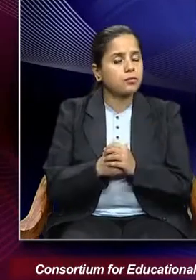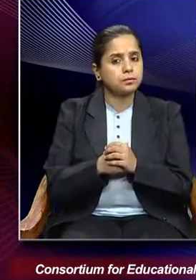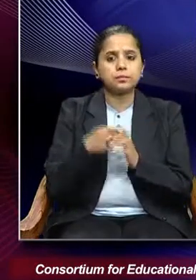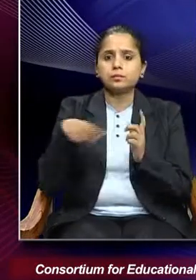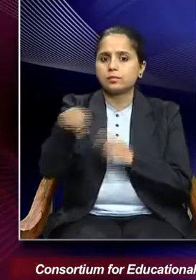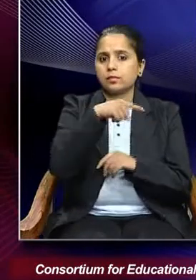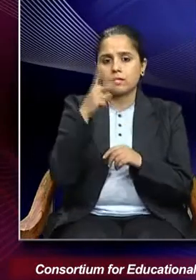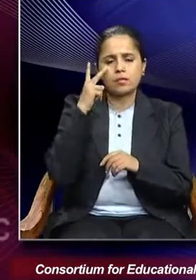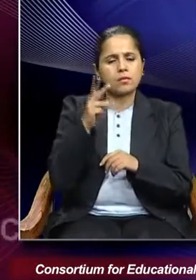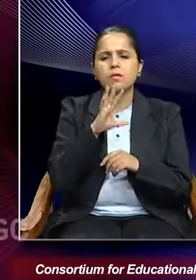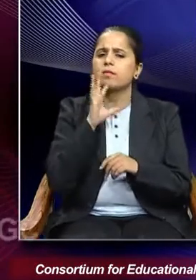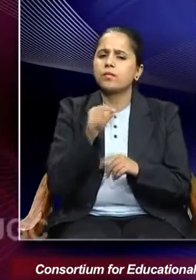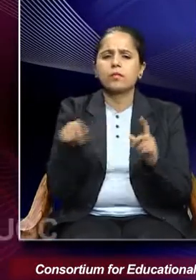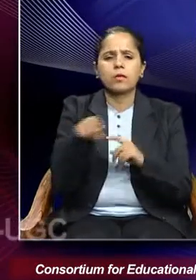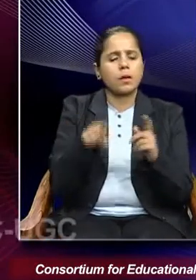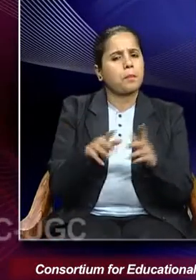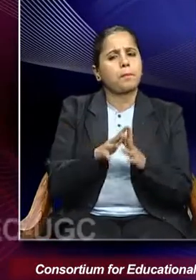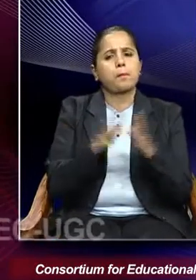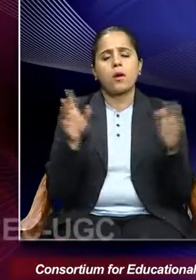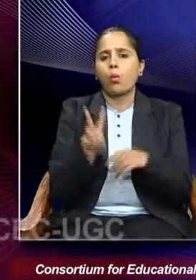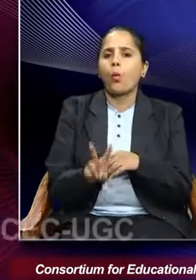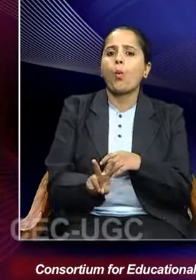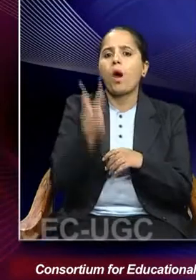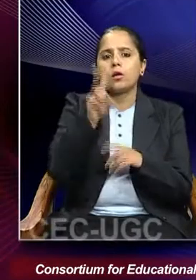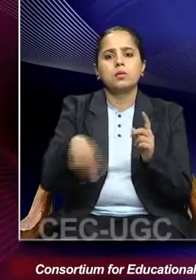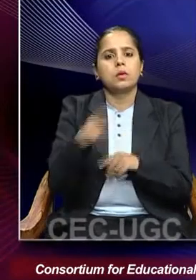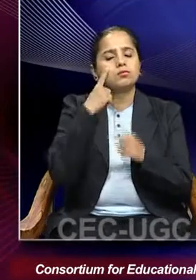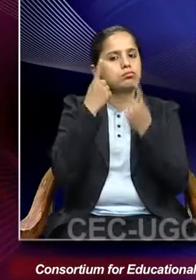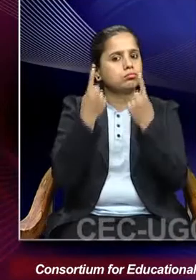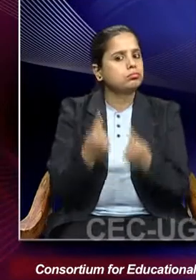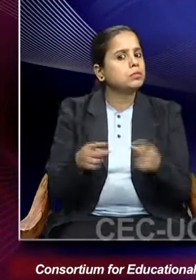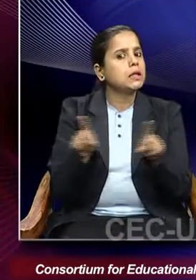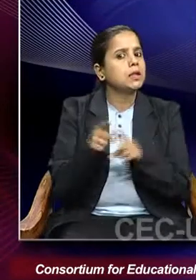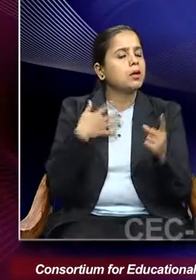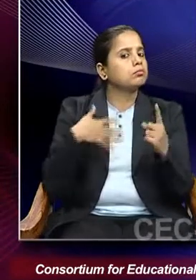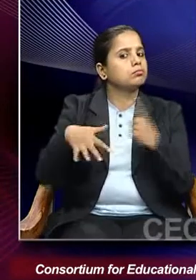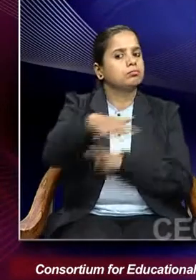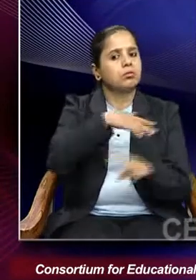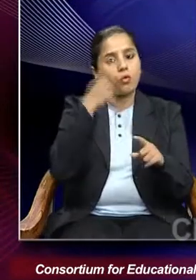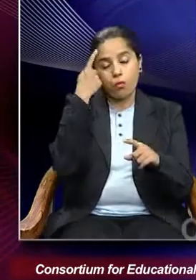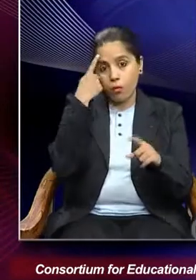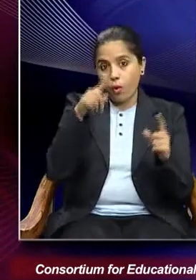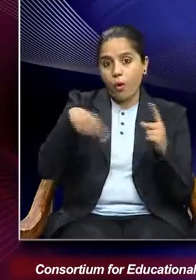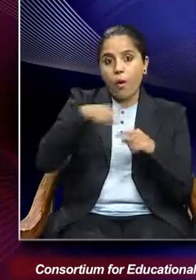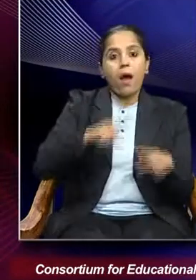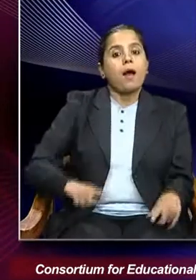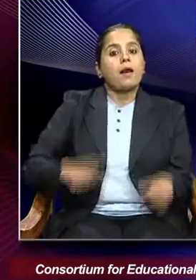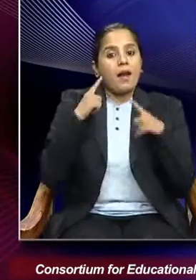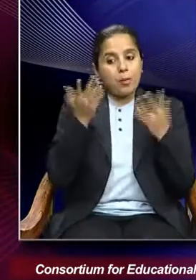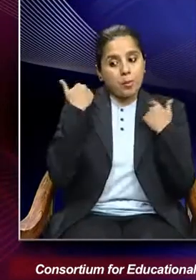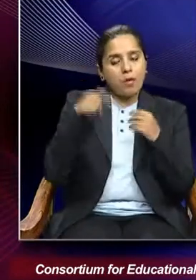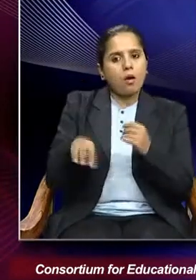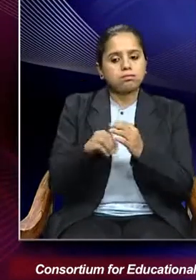is definitely one of the most valuable dimensions of life that was